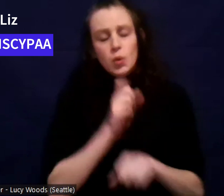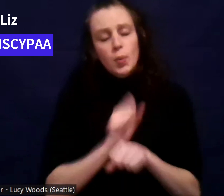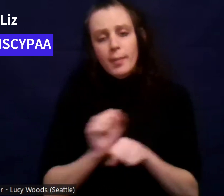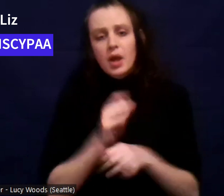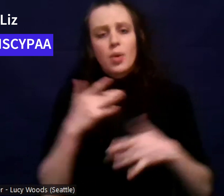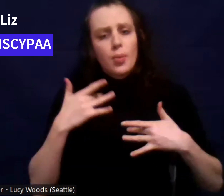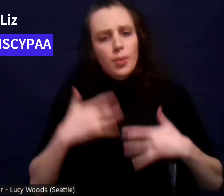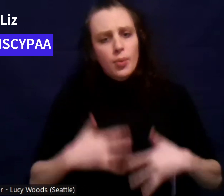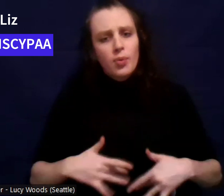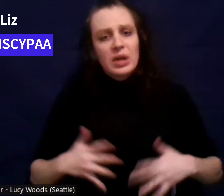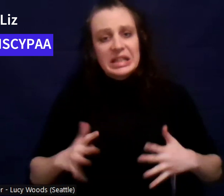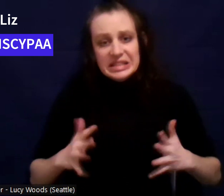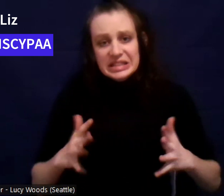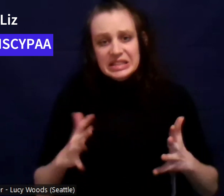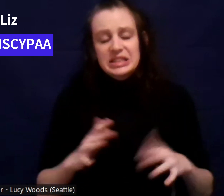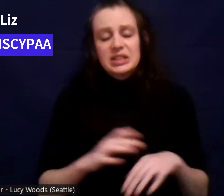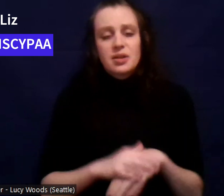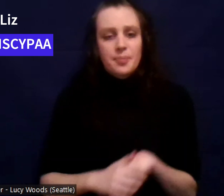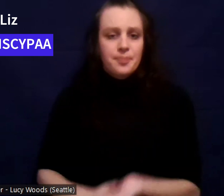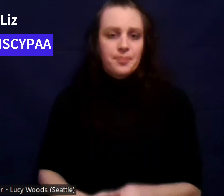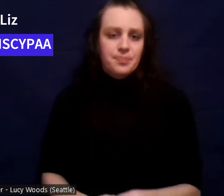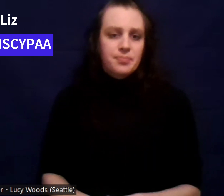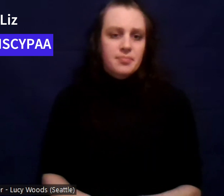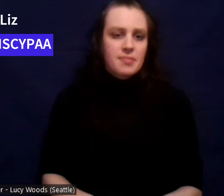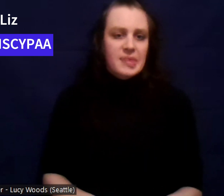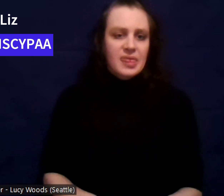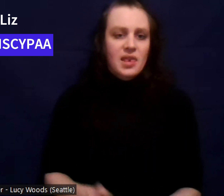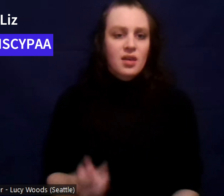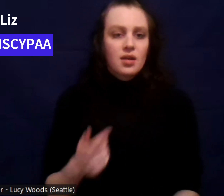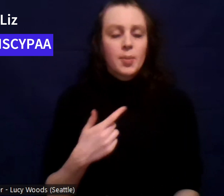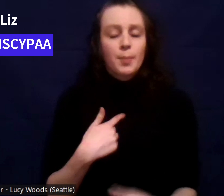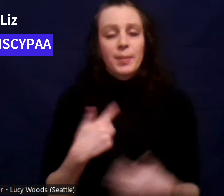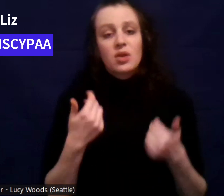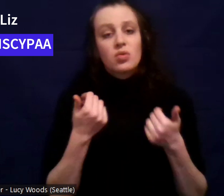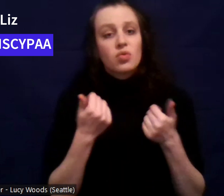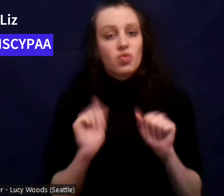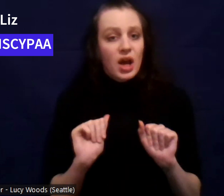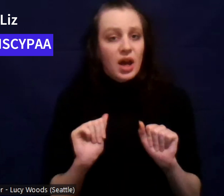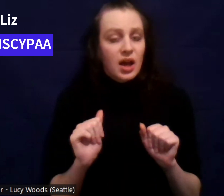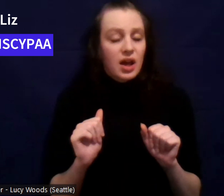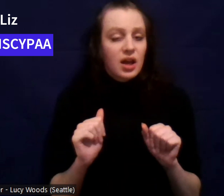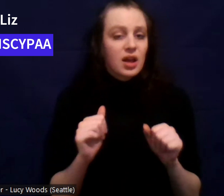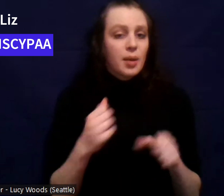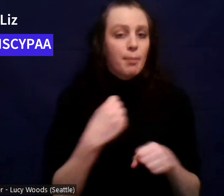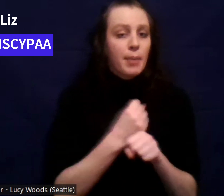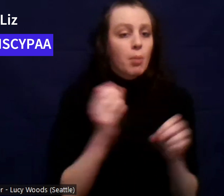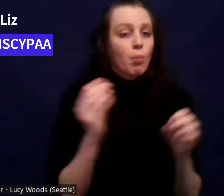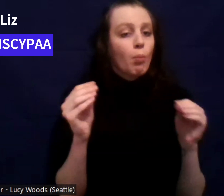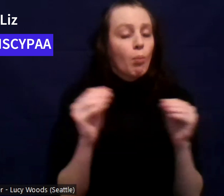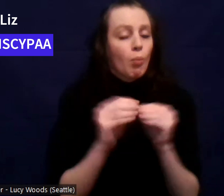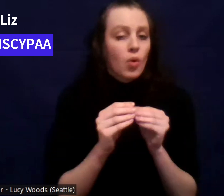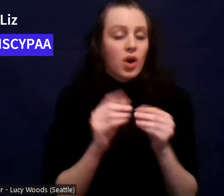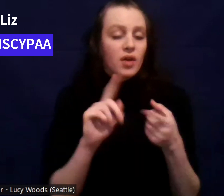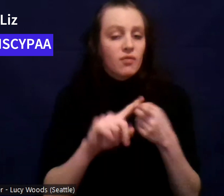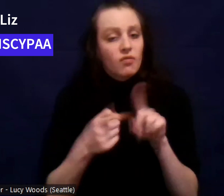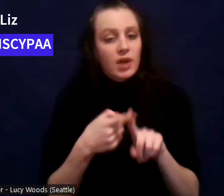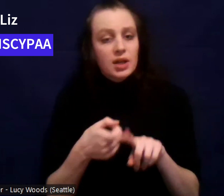Um, it was after that. And then of course I tried to make more friends to drink with, but I didn't want to like make friends.